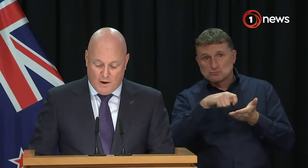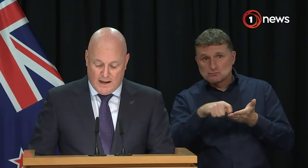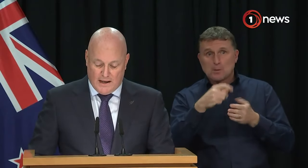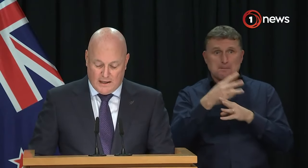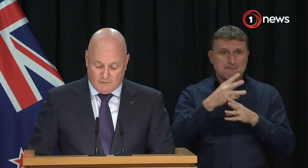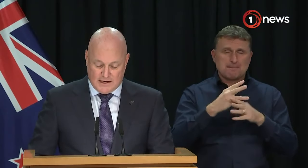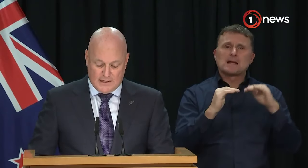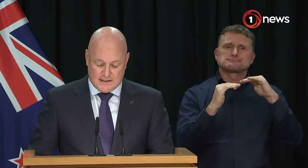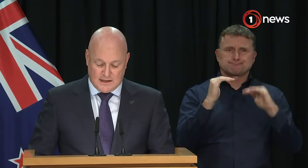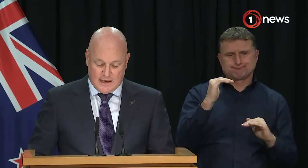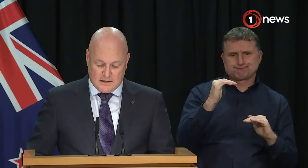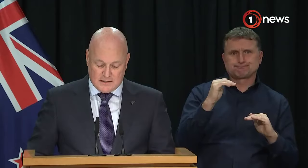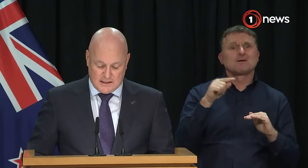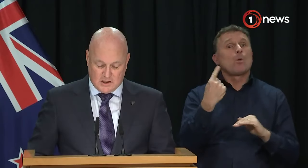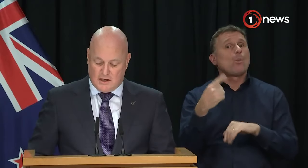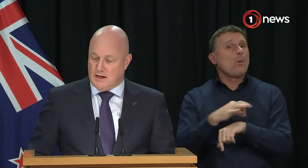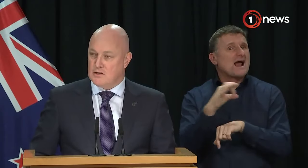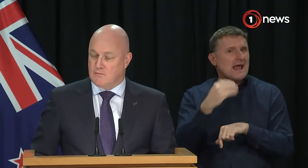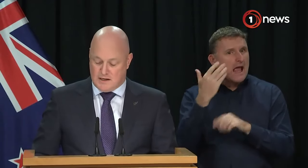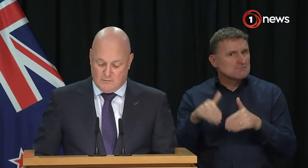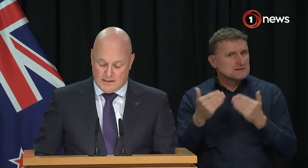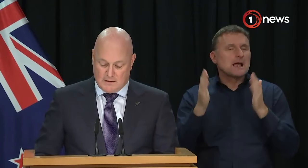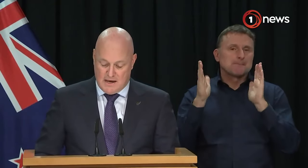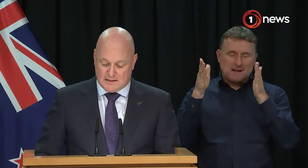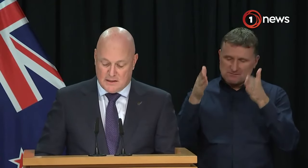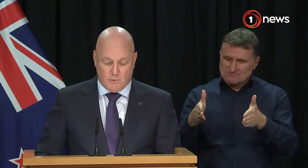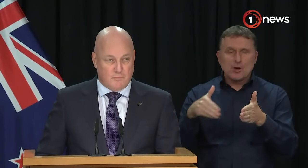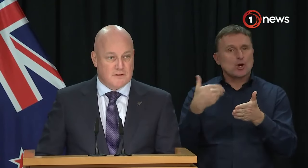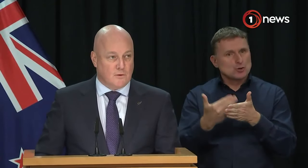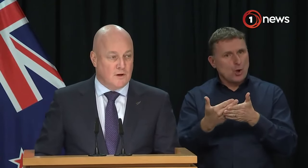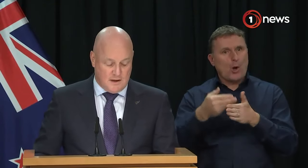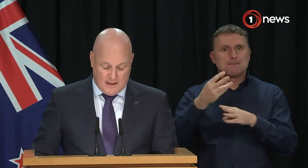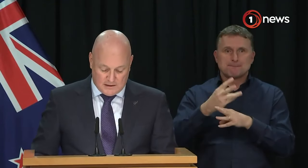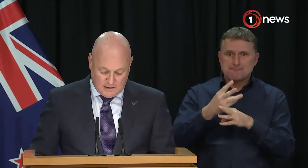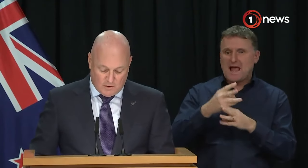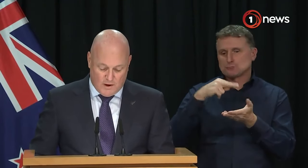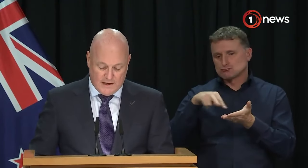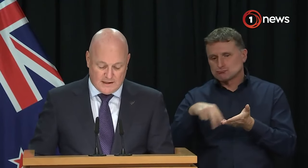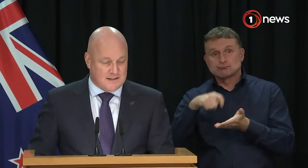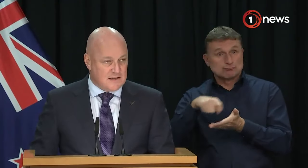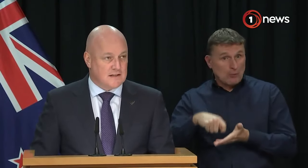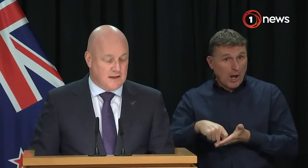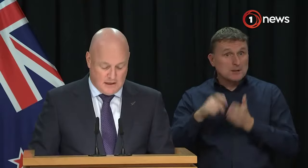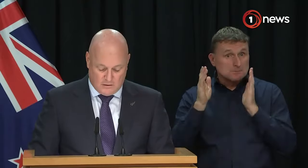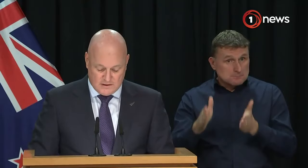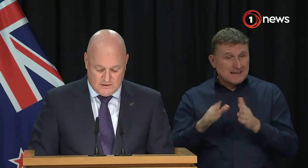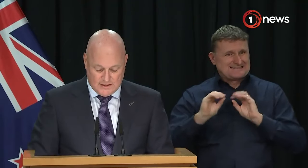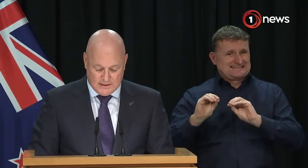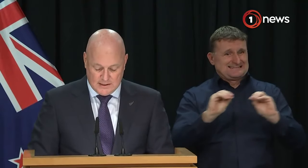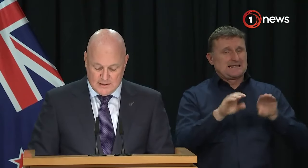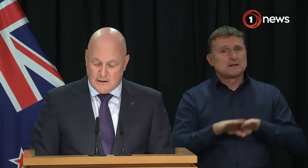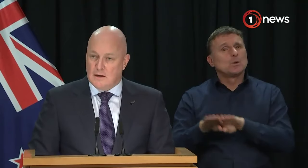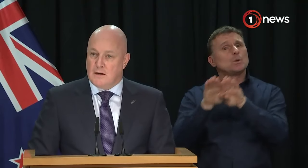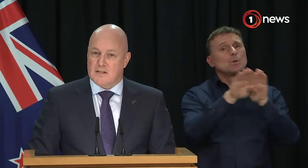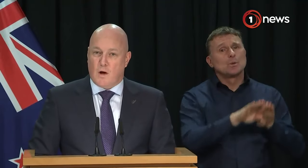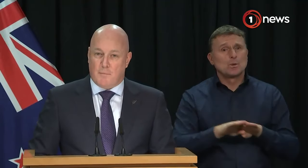ensured that the one hour every day is dedicated to teaching each of reading, writing and maths in a purposeful and a deliberate way consistently across New